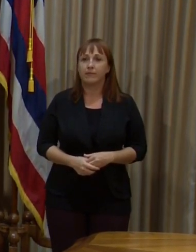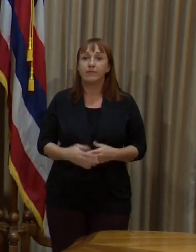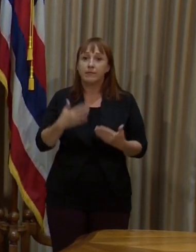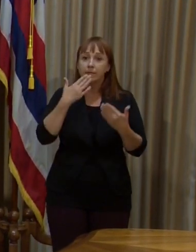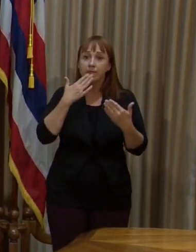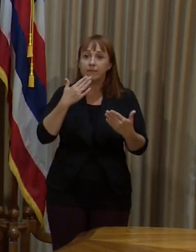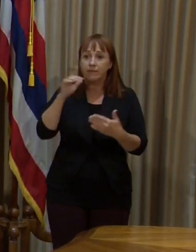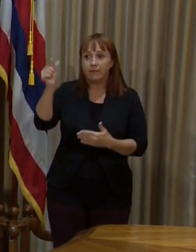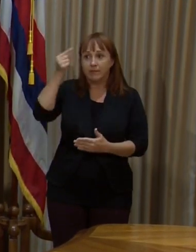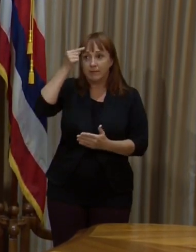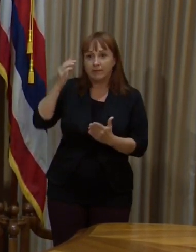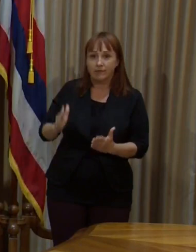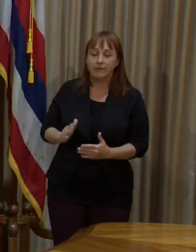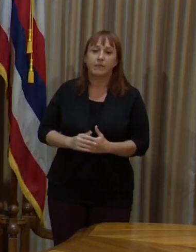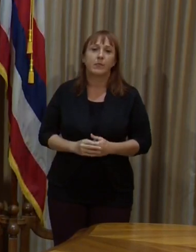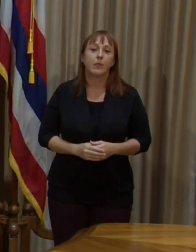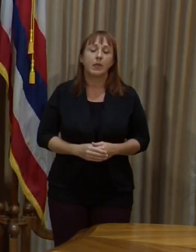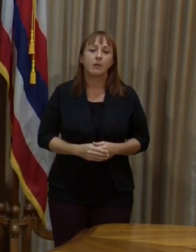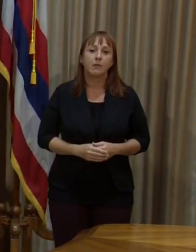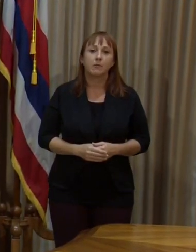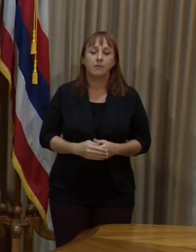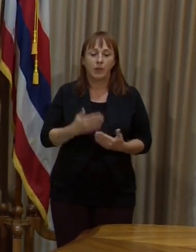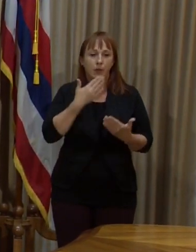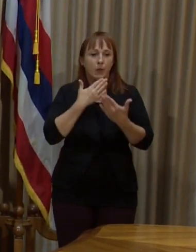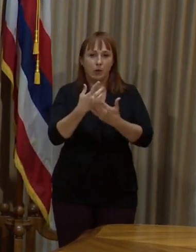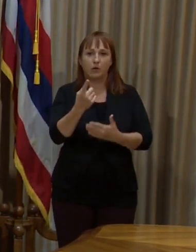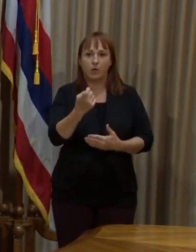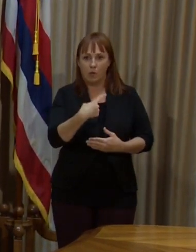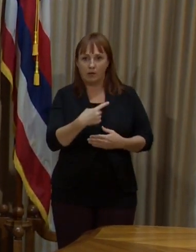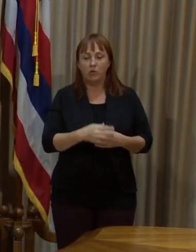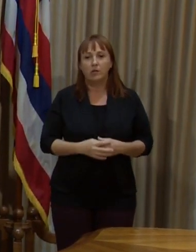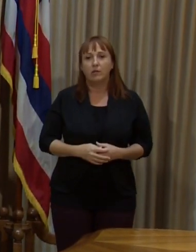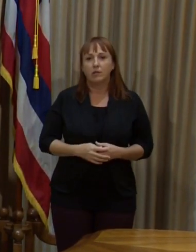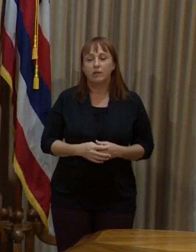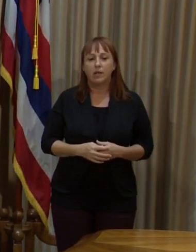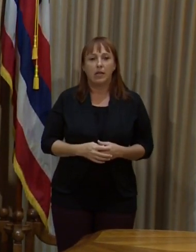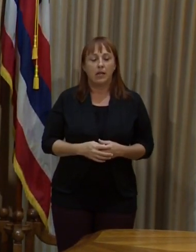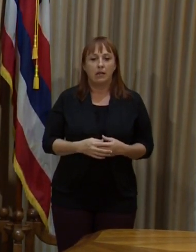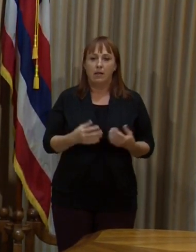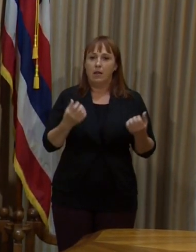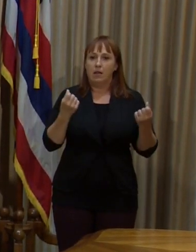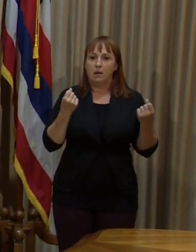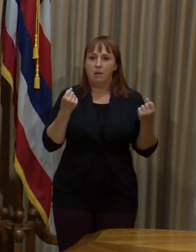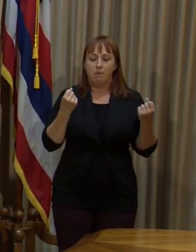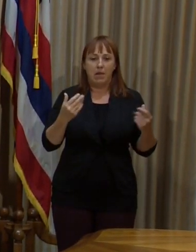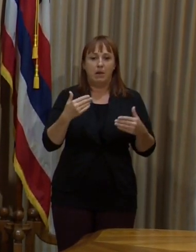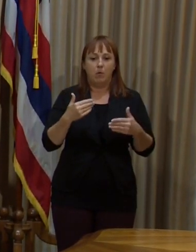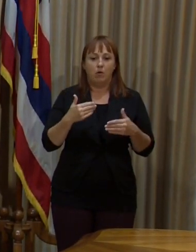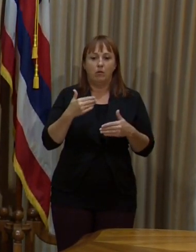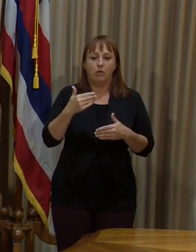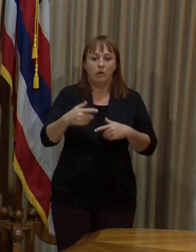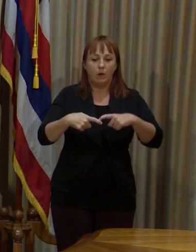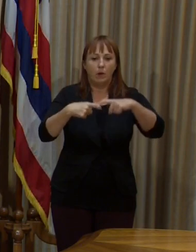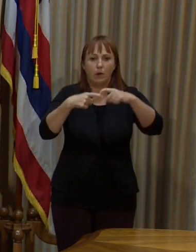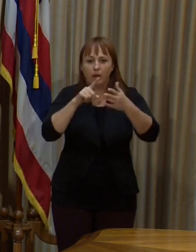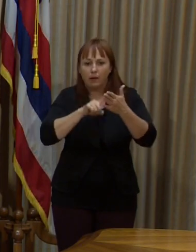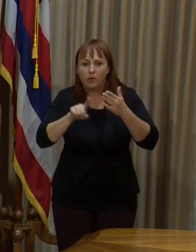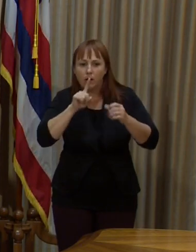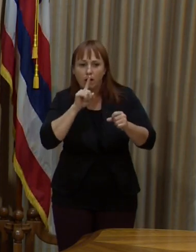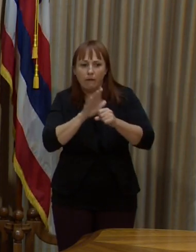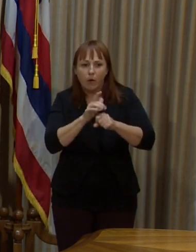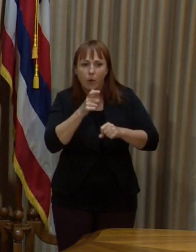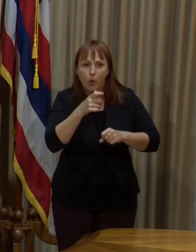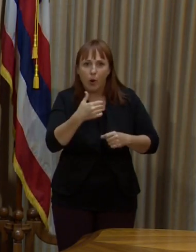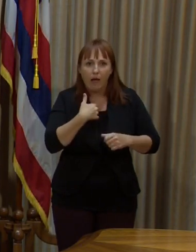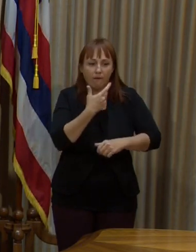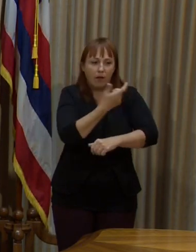Thank you, Gov. Very good question. So there's multiple points at which we can check and verify that our residents who have been